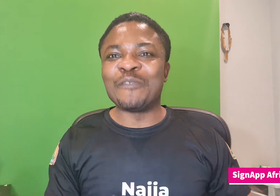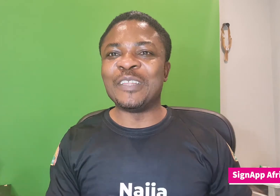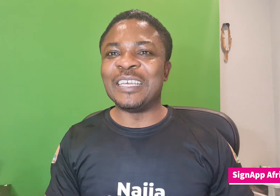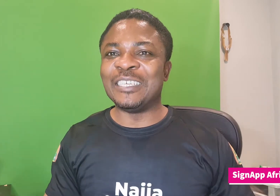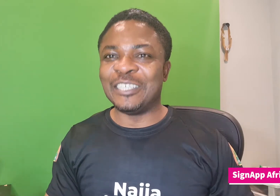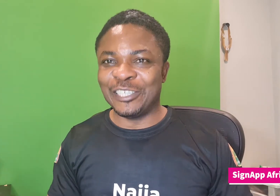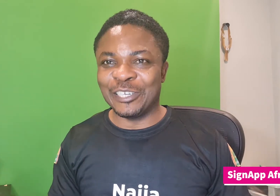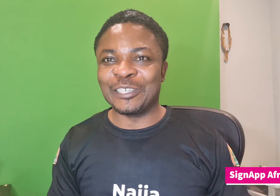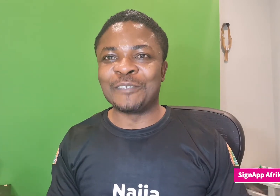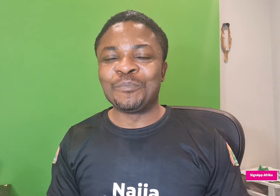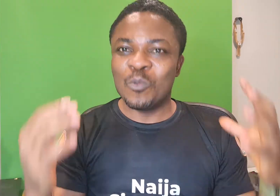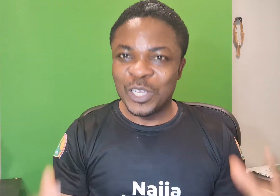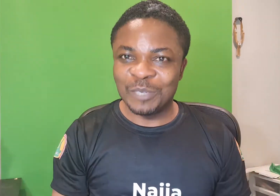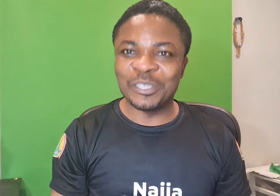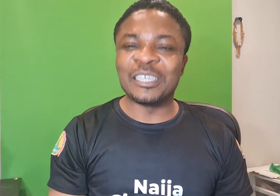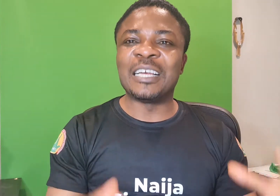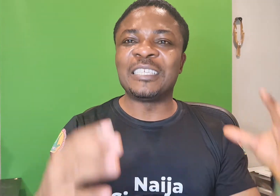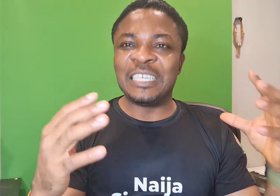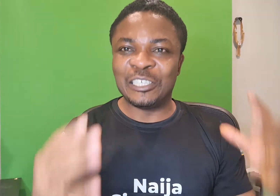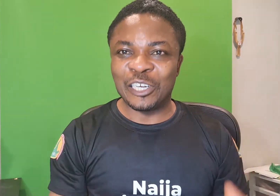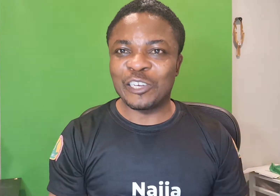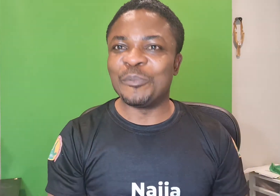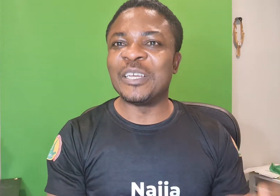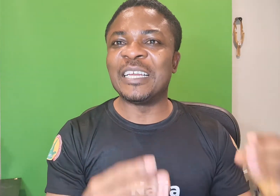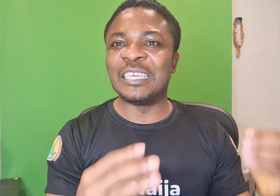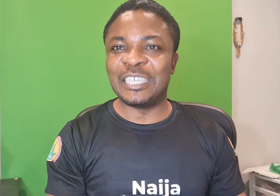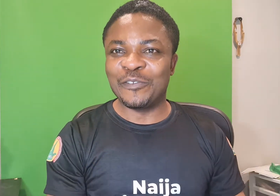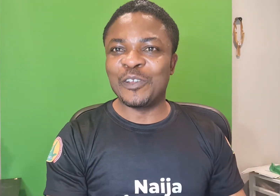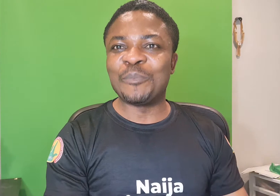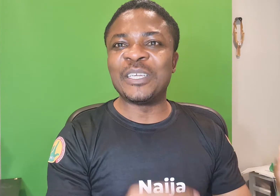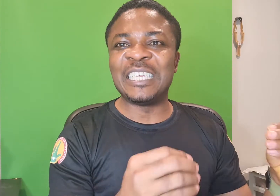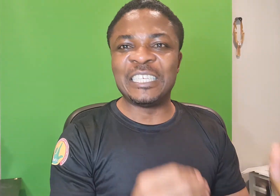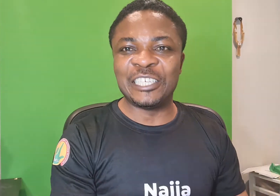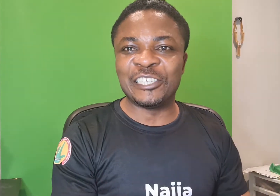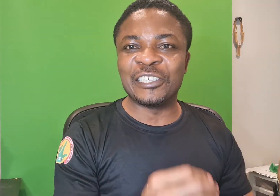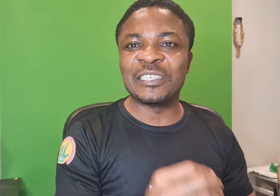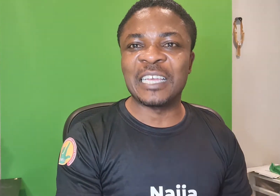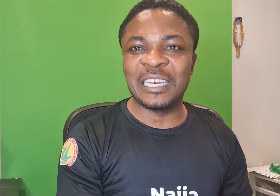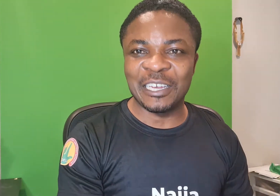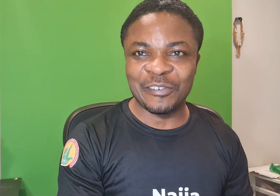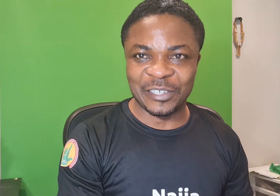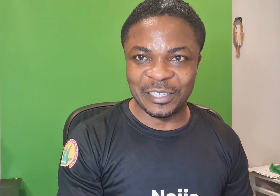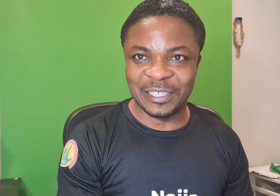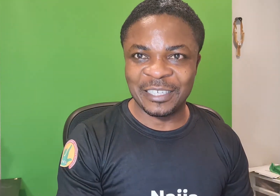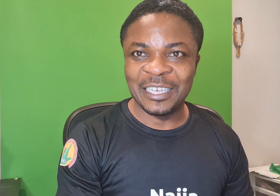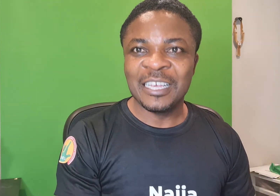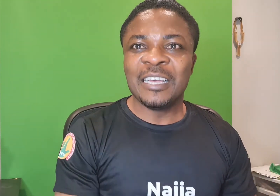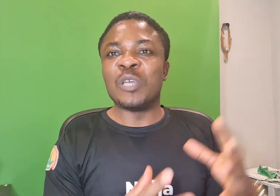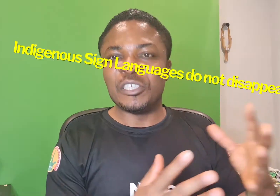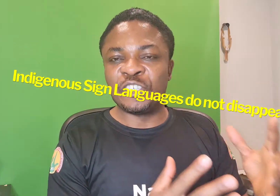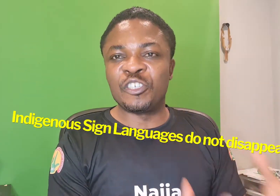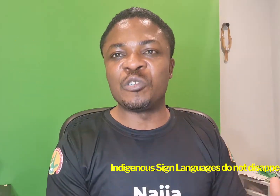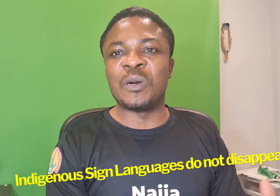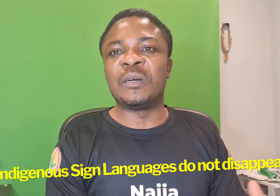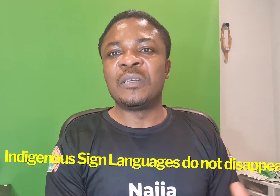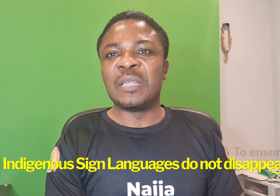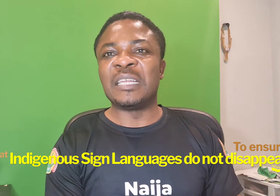of the indigenous. We specialize in documenting and developing indigenous sign languages to ensure that